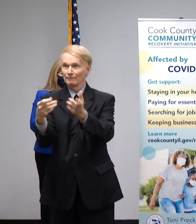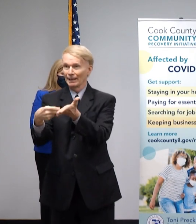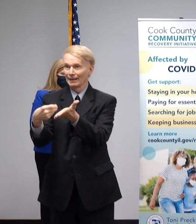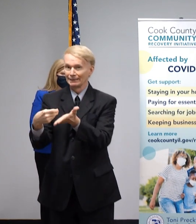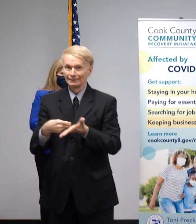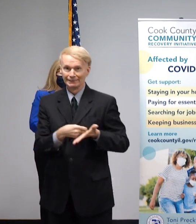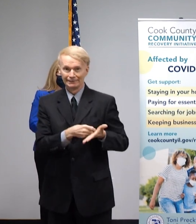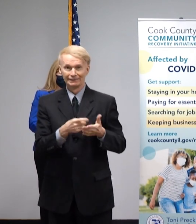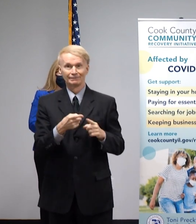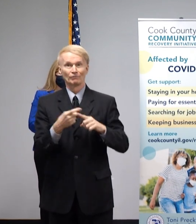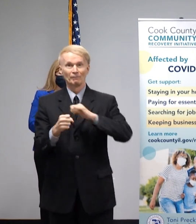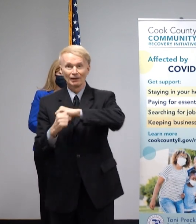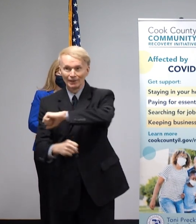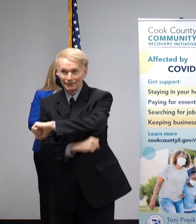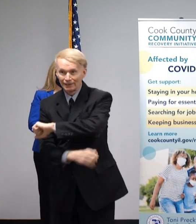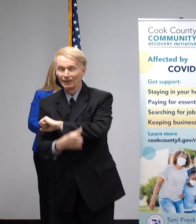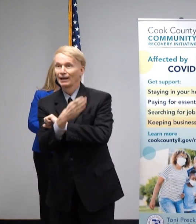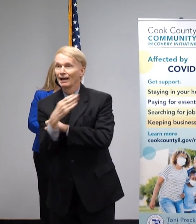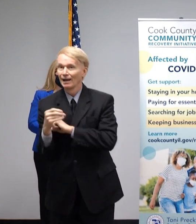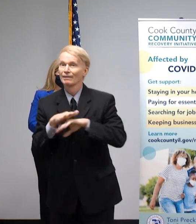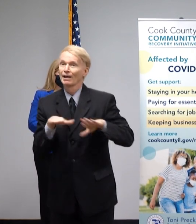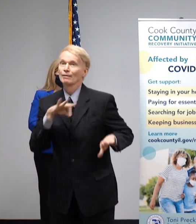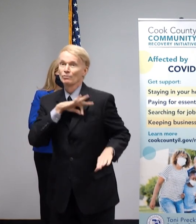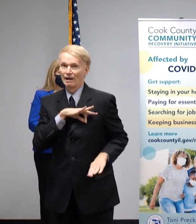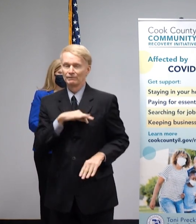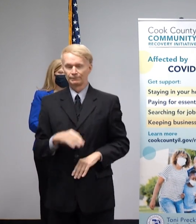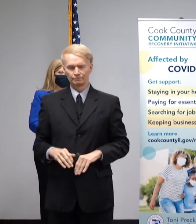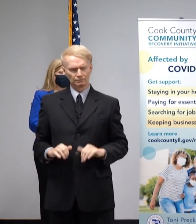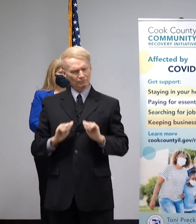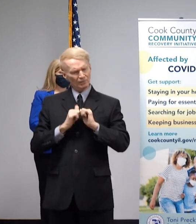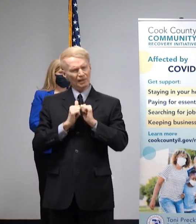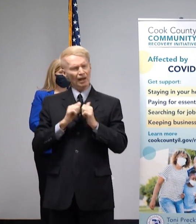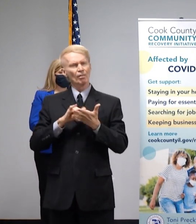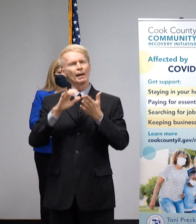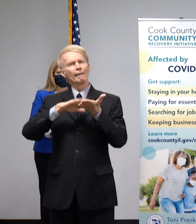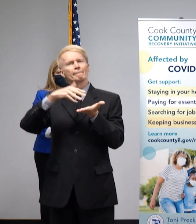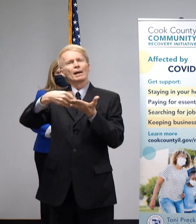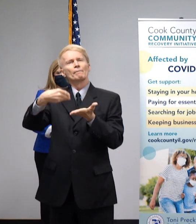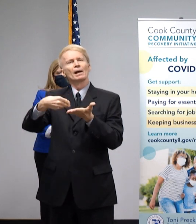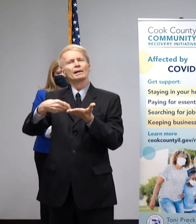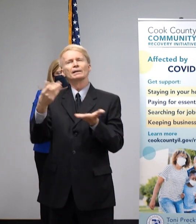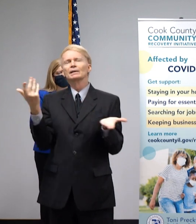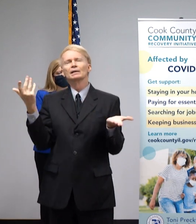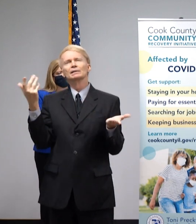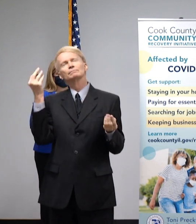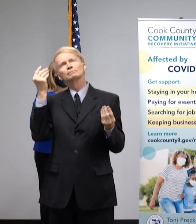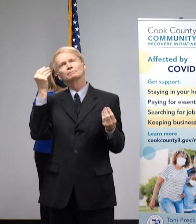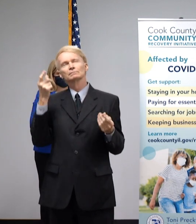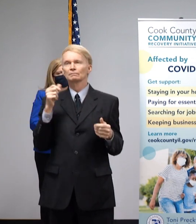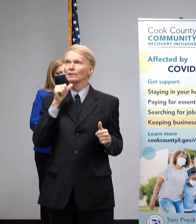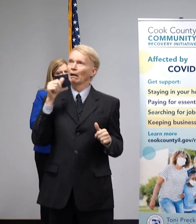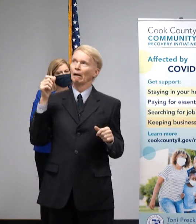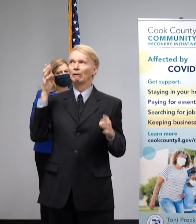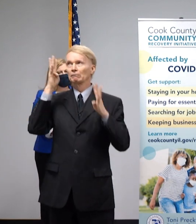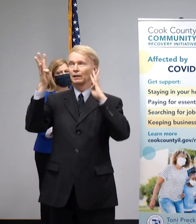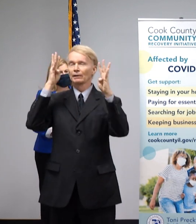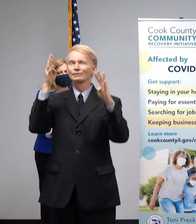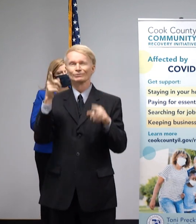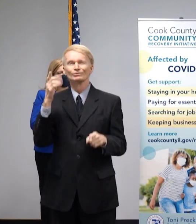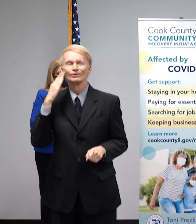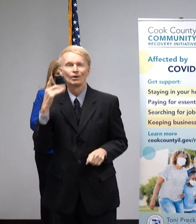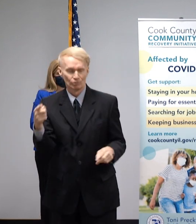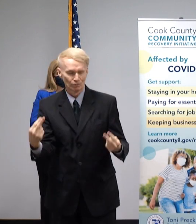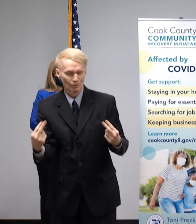The amount of $600 is not something that we landed on coincidentally. Everyone in this room and watching knows that the federal